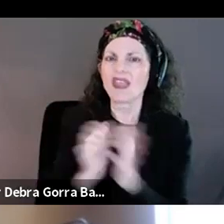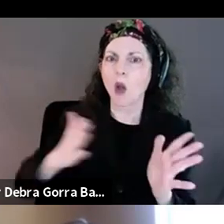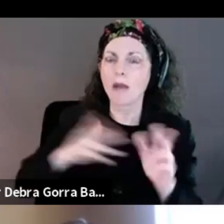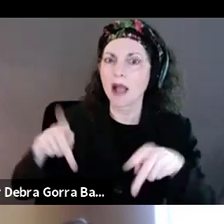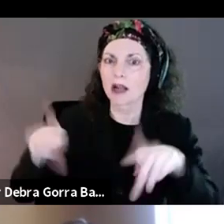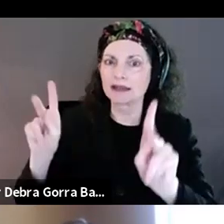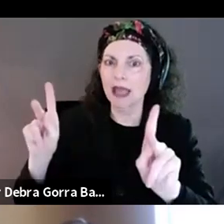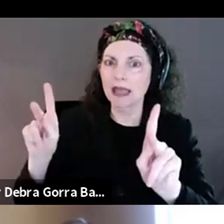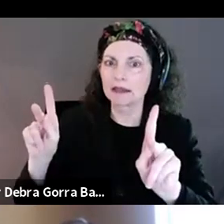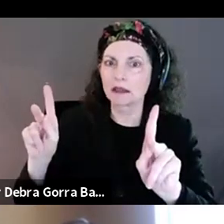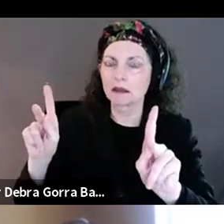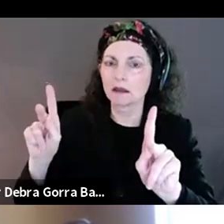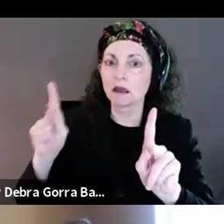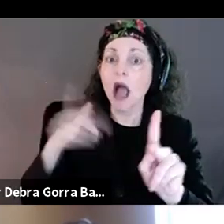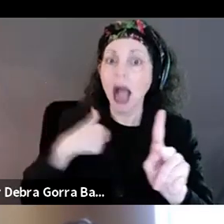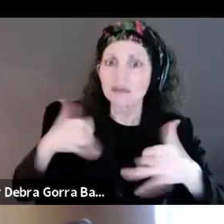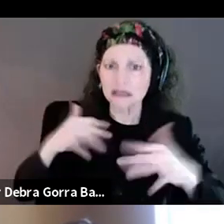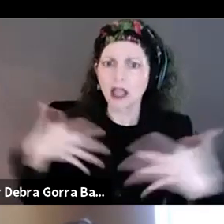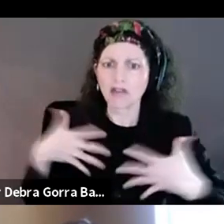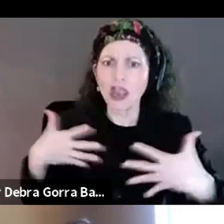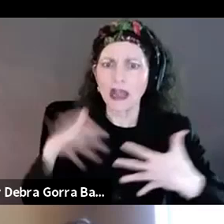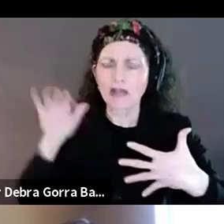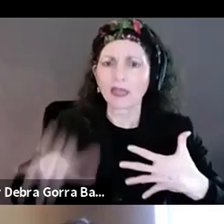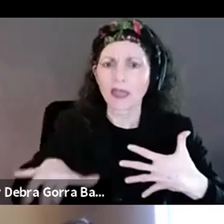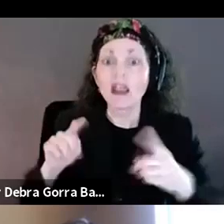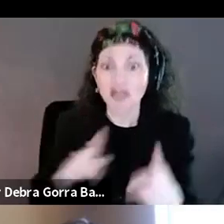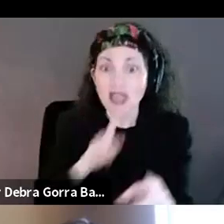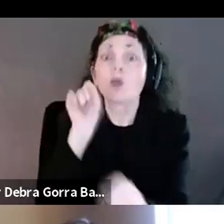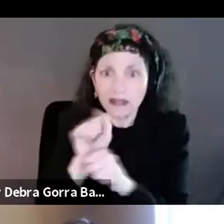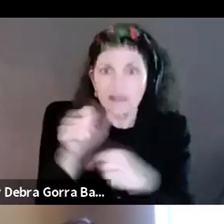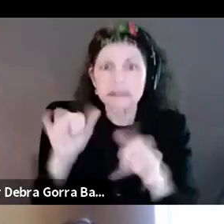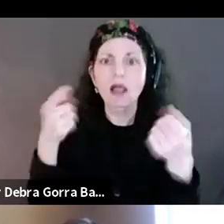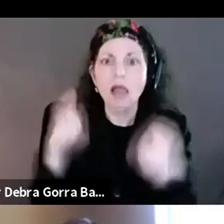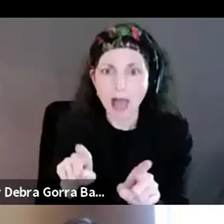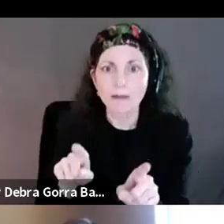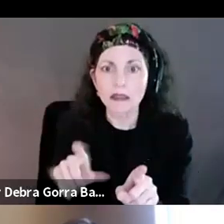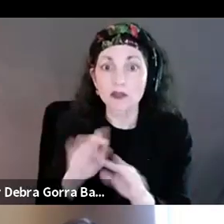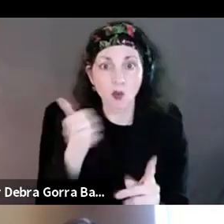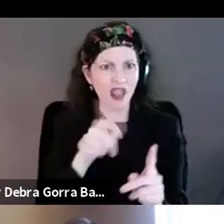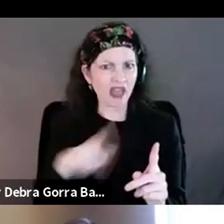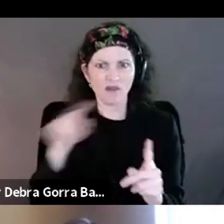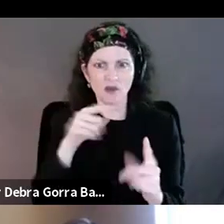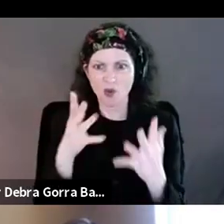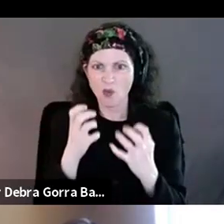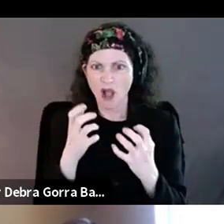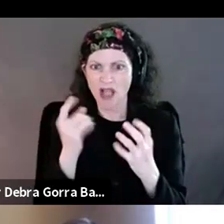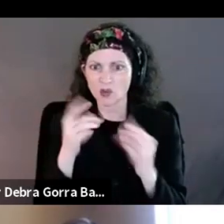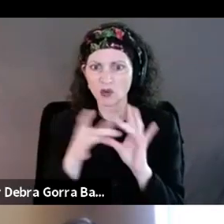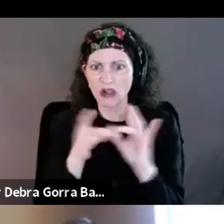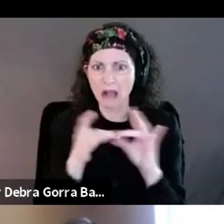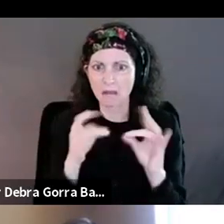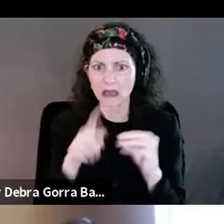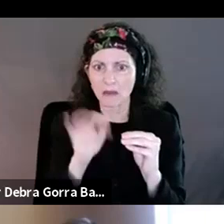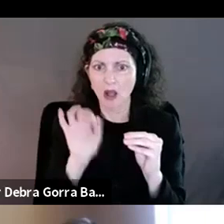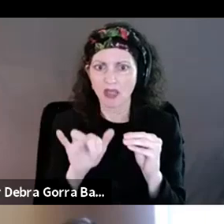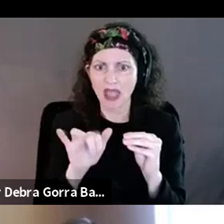Anyone want to speak to how that works within this framework of Black Lives Matter, but also